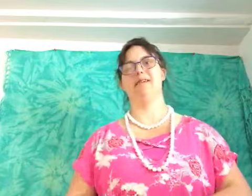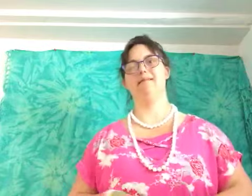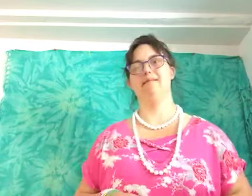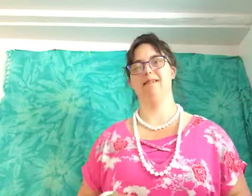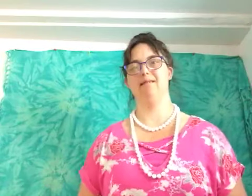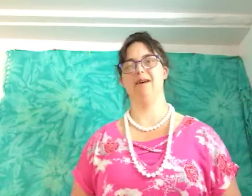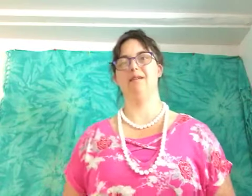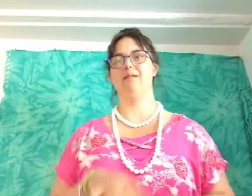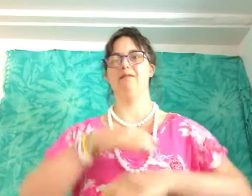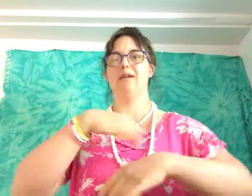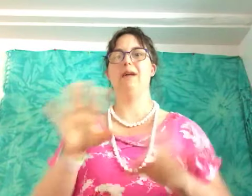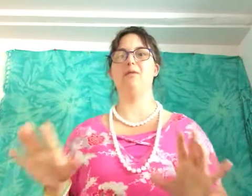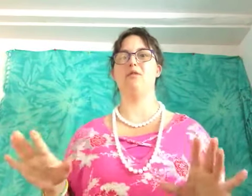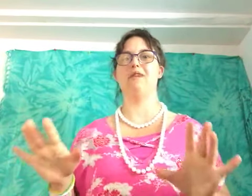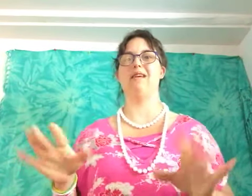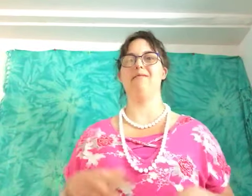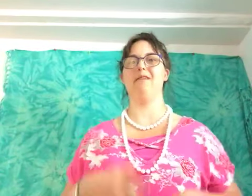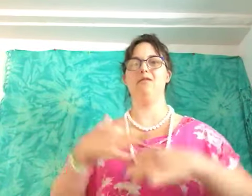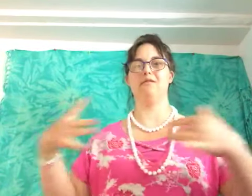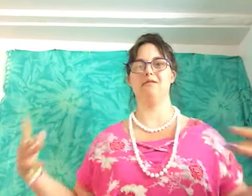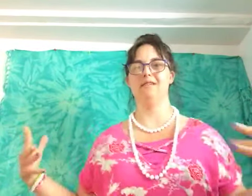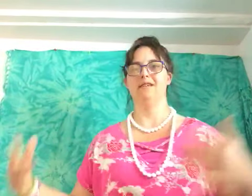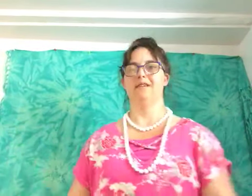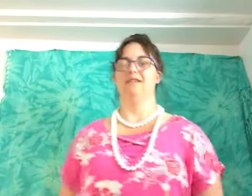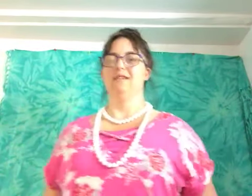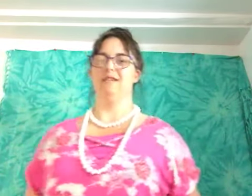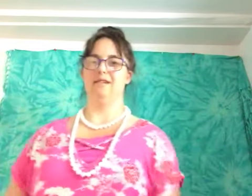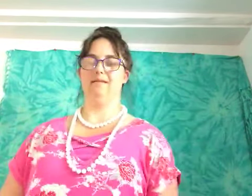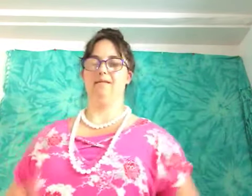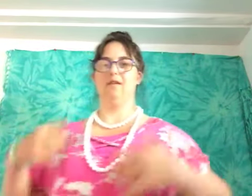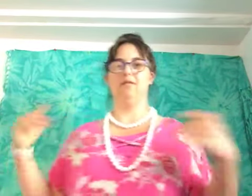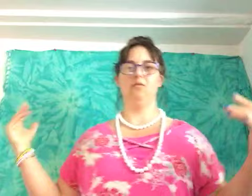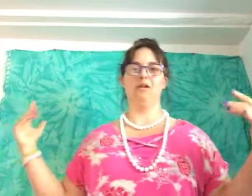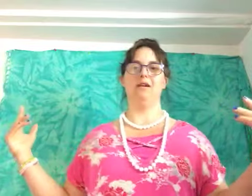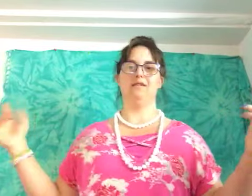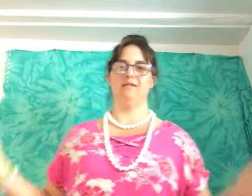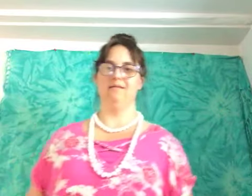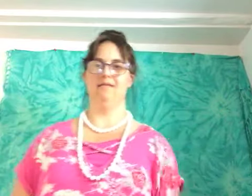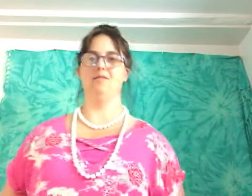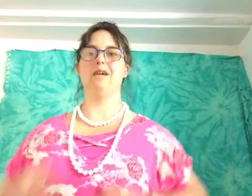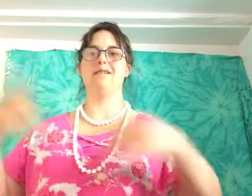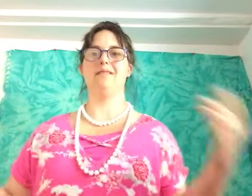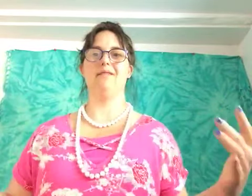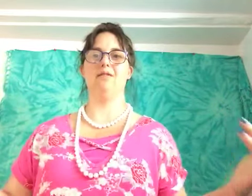that so that people don't get confused on what kind of what kind of stuff you